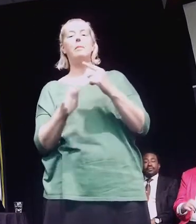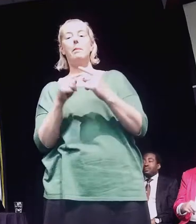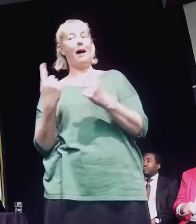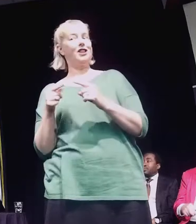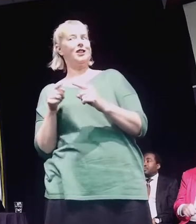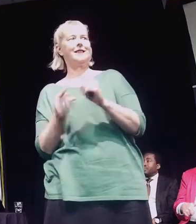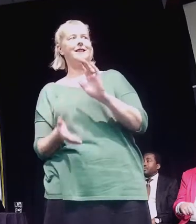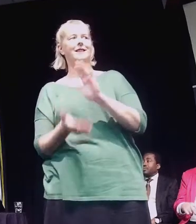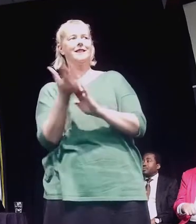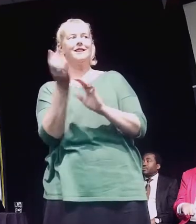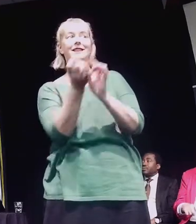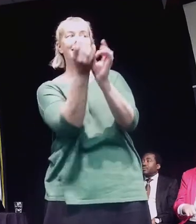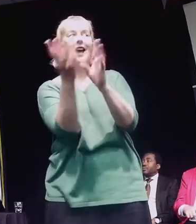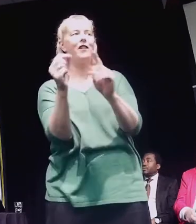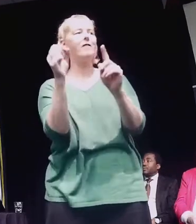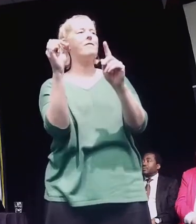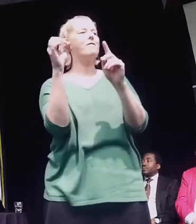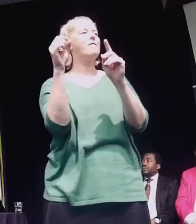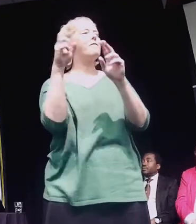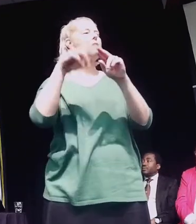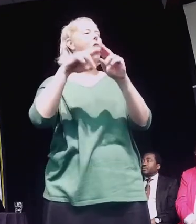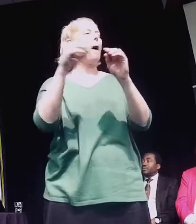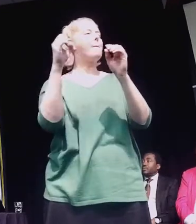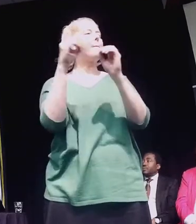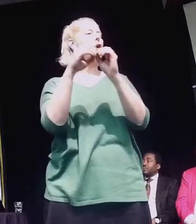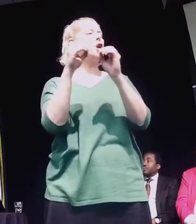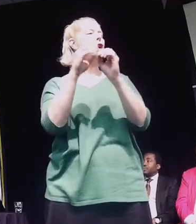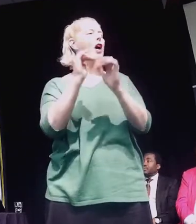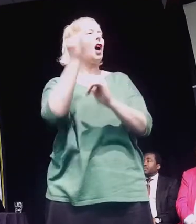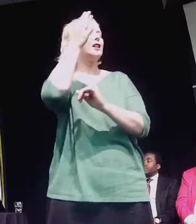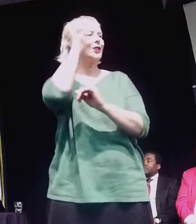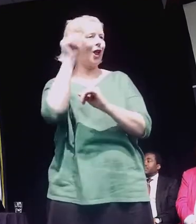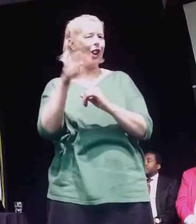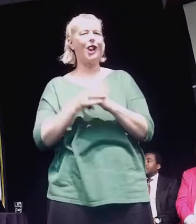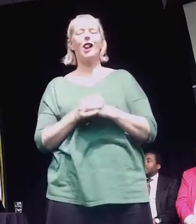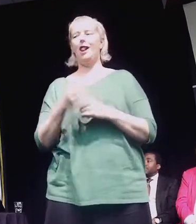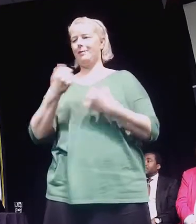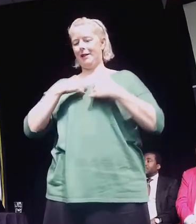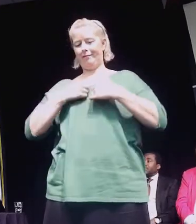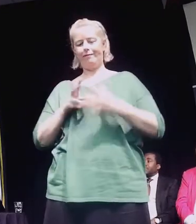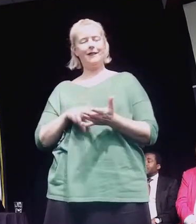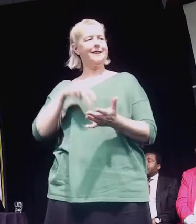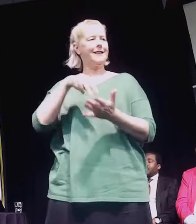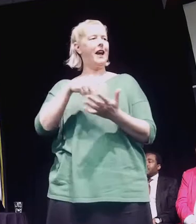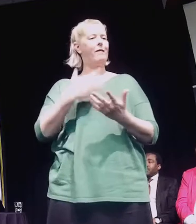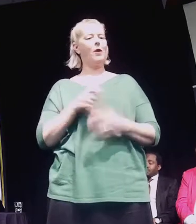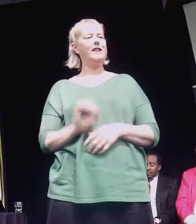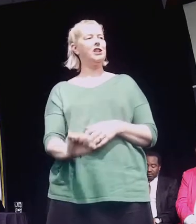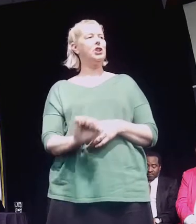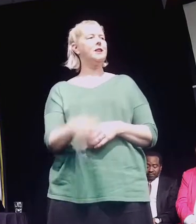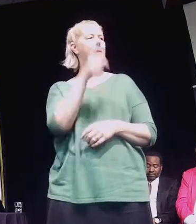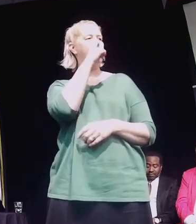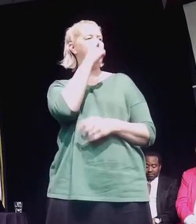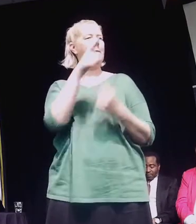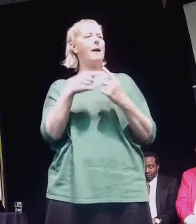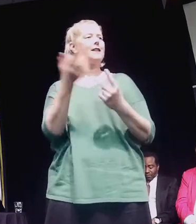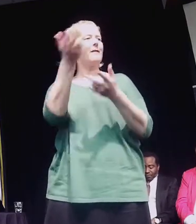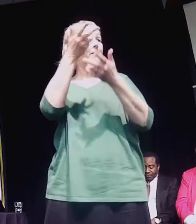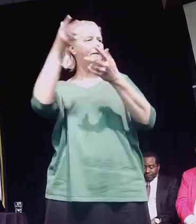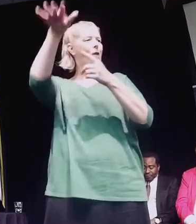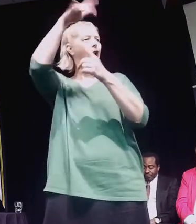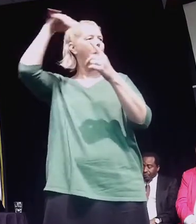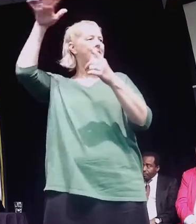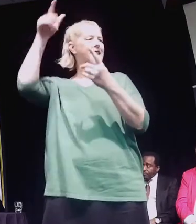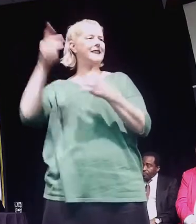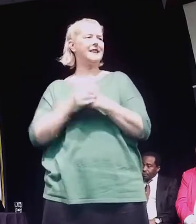international law and indigenous, particularly at the intersection of indigenous peoples and the environment. My wife is actually up at